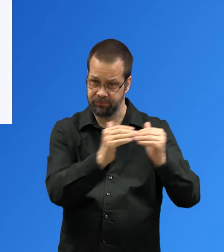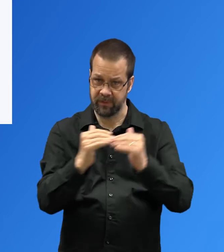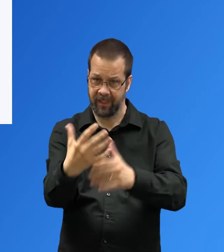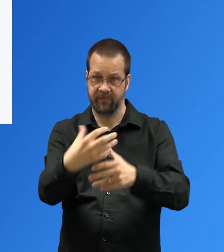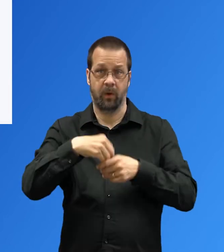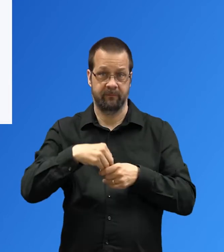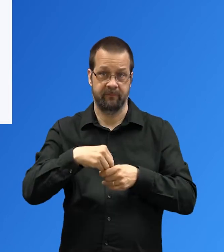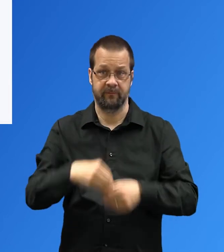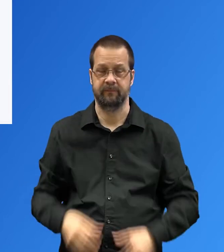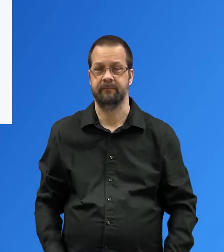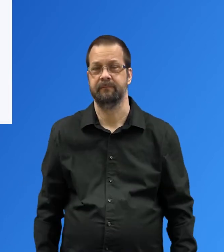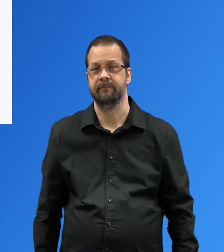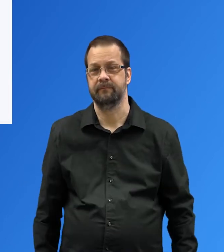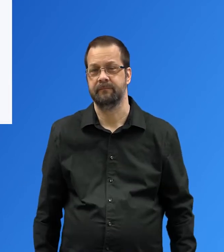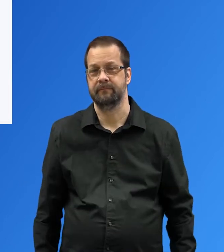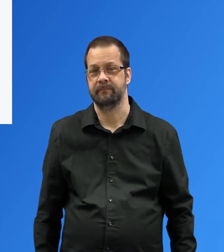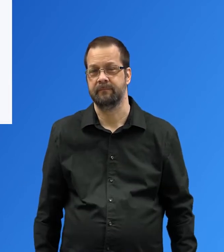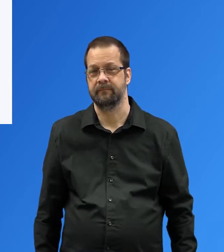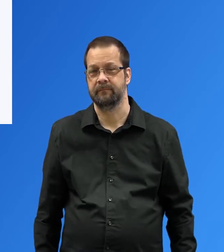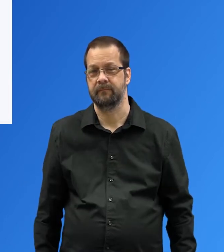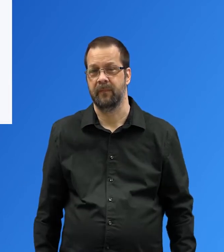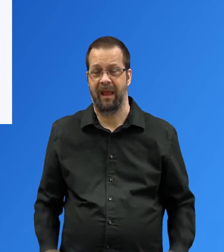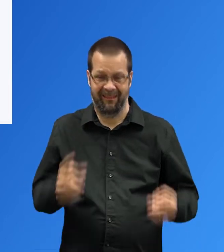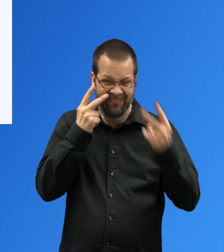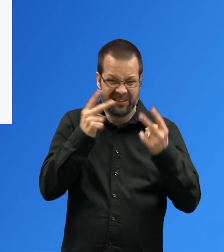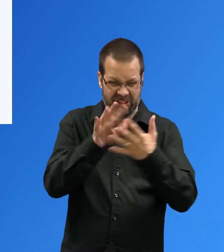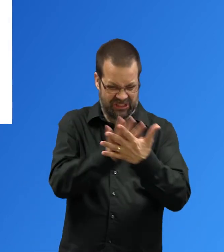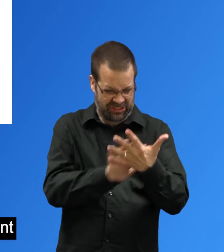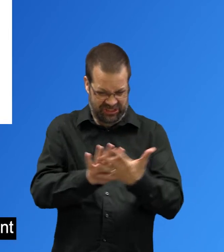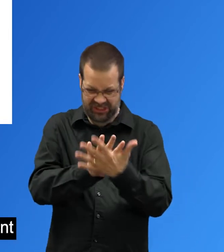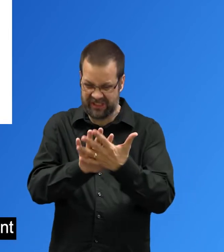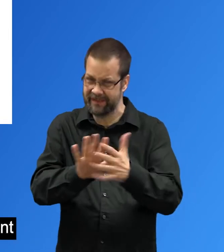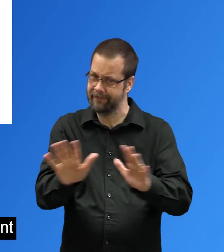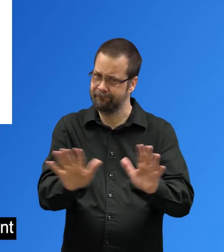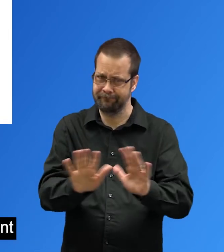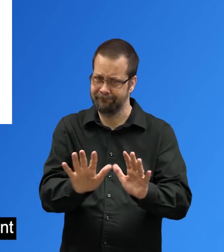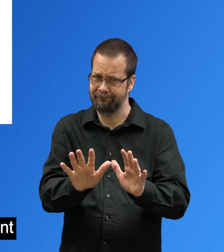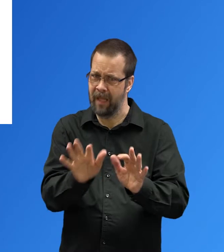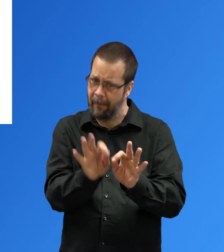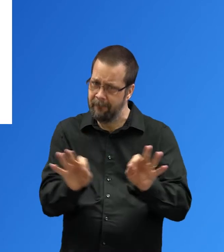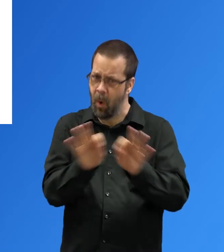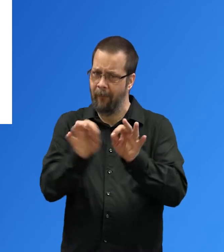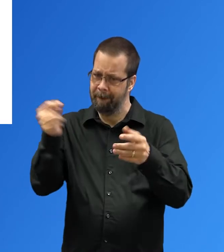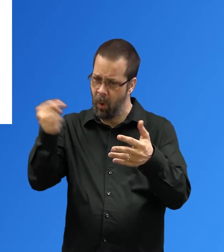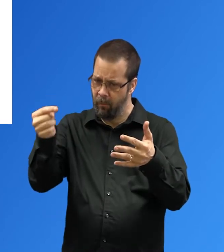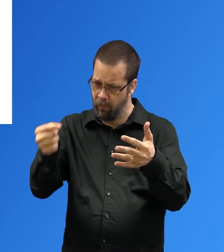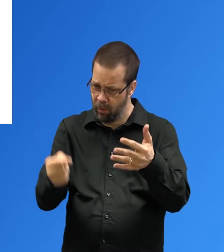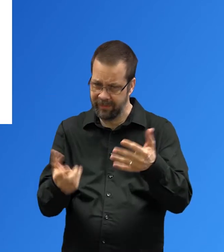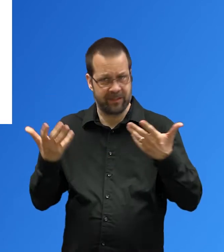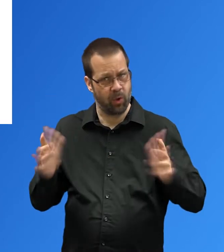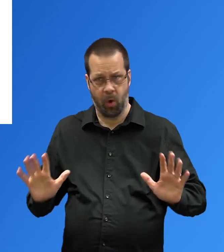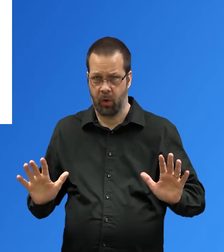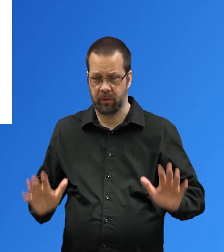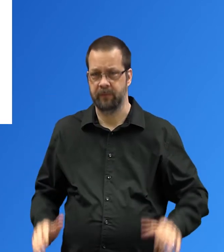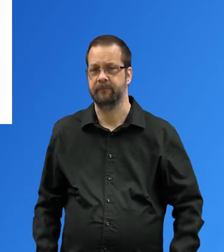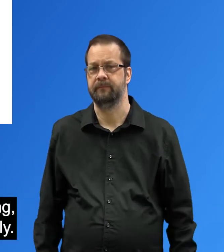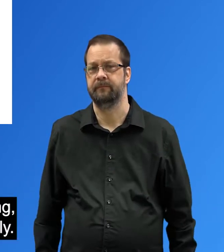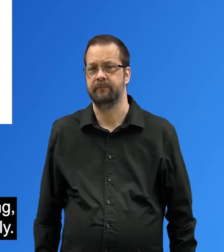screens Put only key points on slides Use meaningful visual content that contributes to understanding